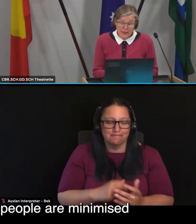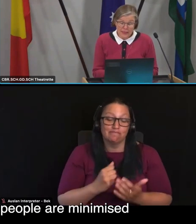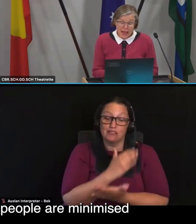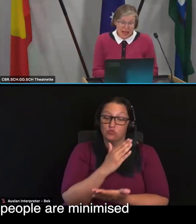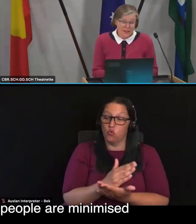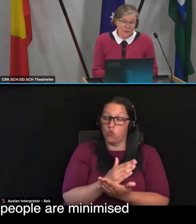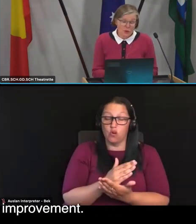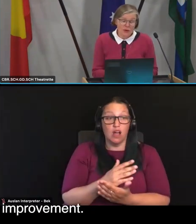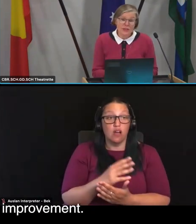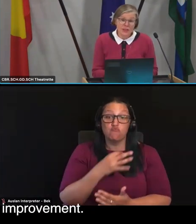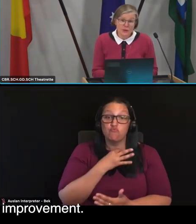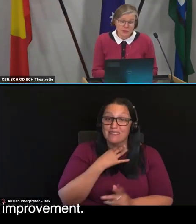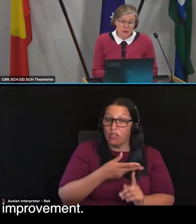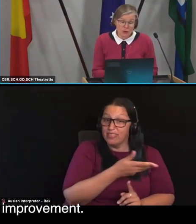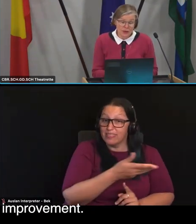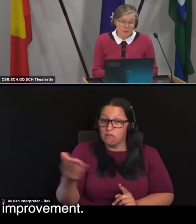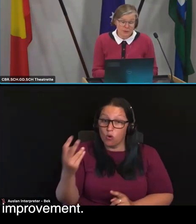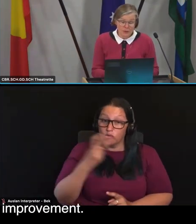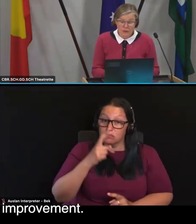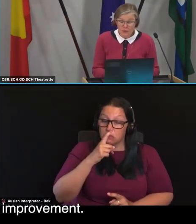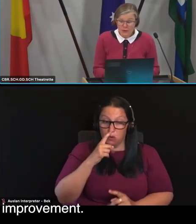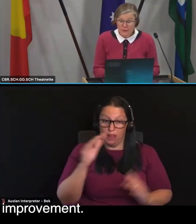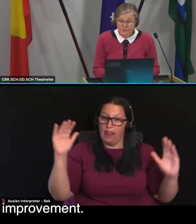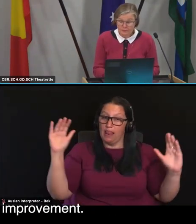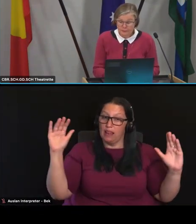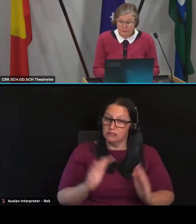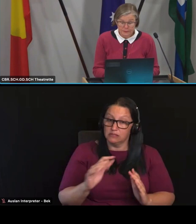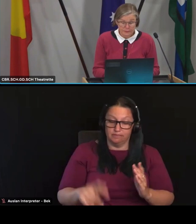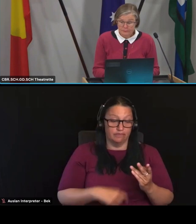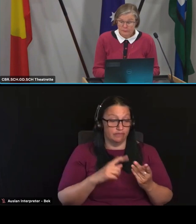are minimised and support continuous quality improvement.